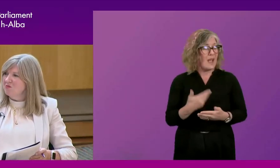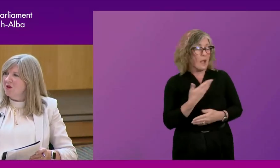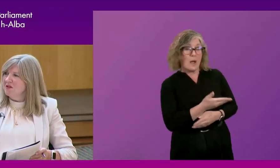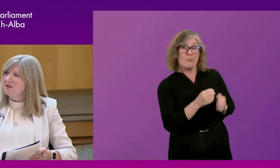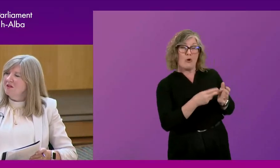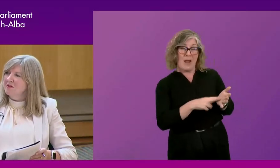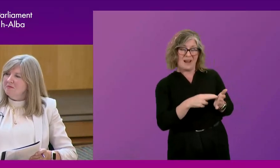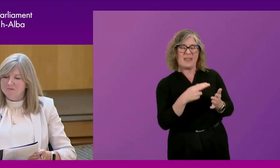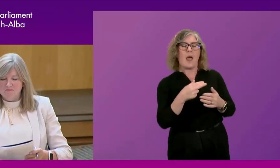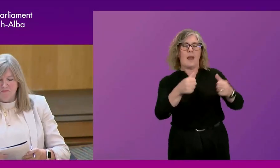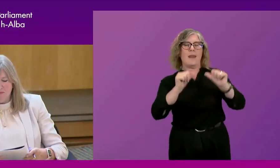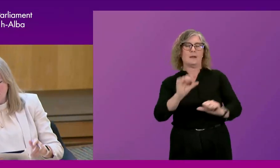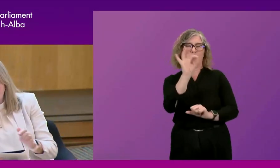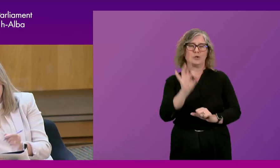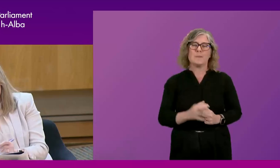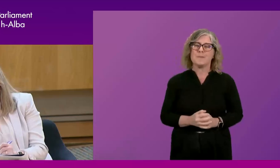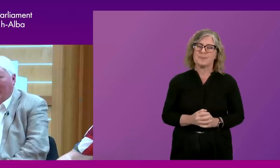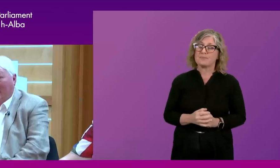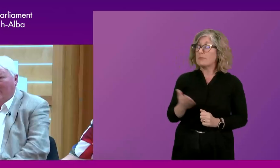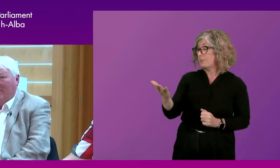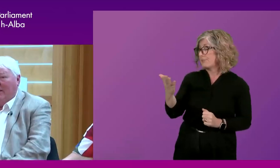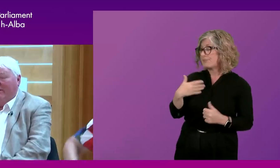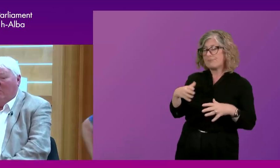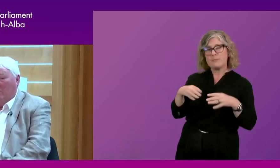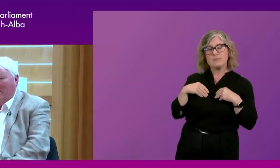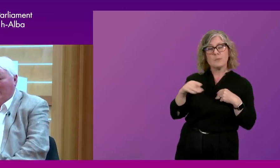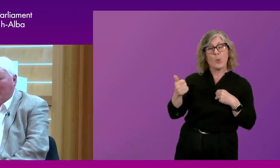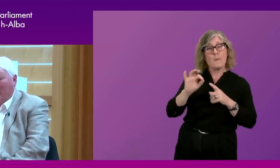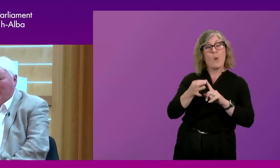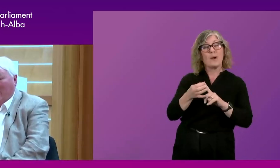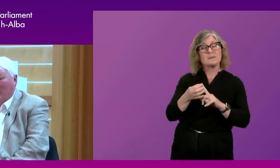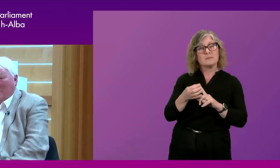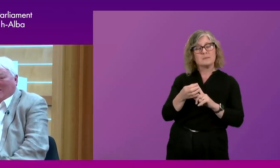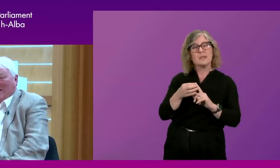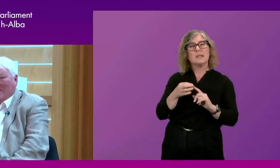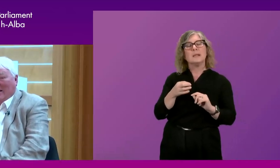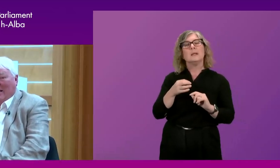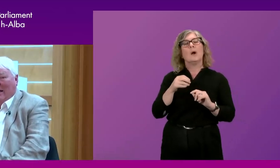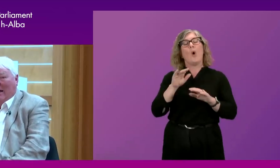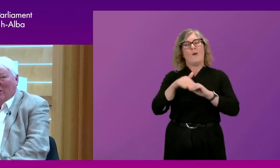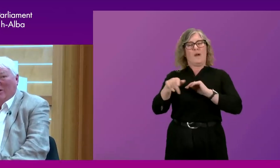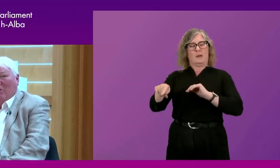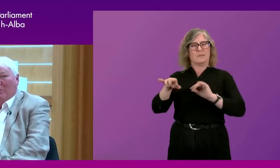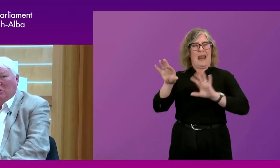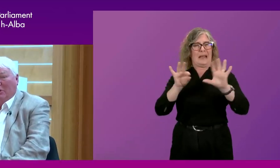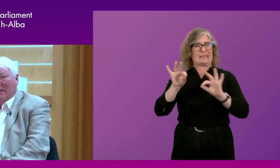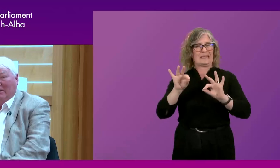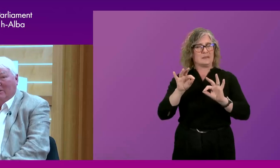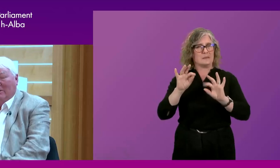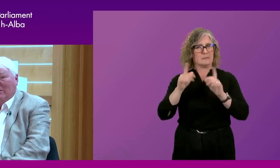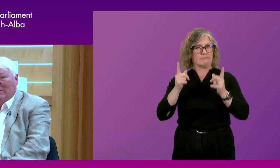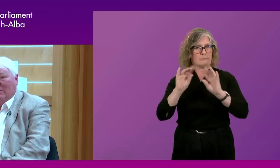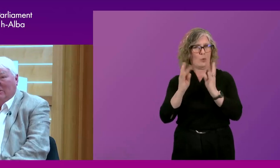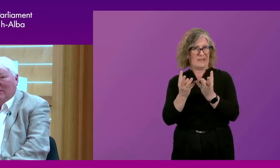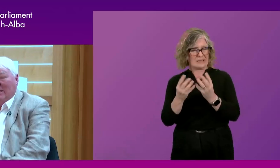question. Brian? Yeah, I take the point about elected conveners. And I think it would be better if it was seen as a career opportunity